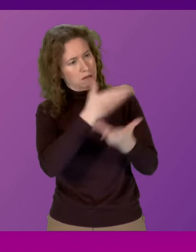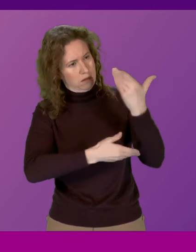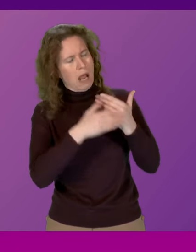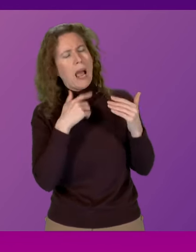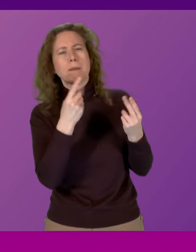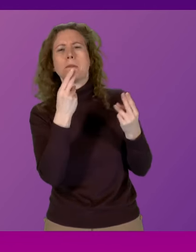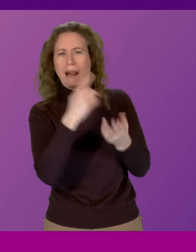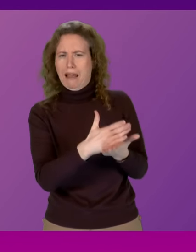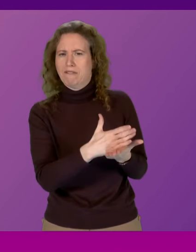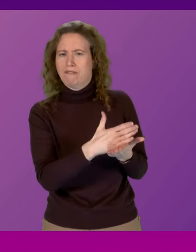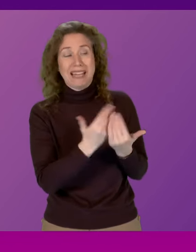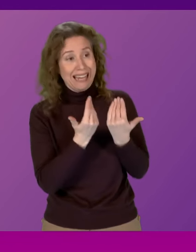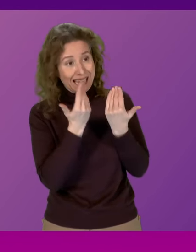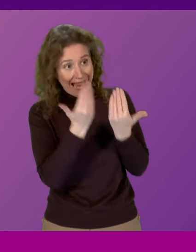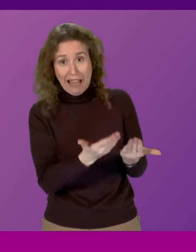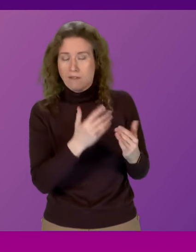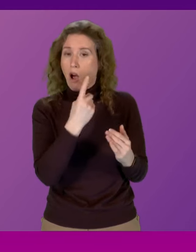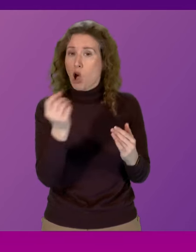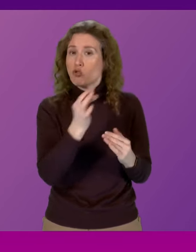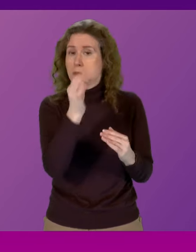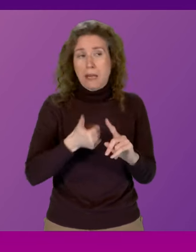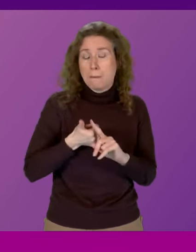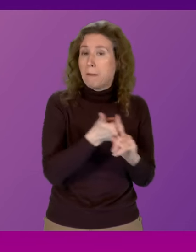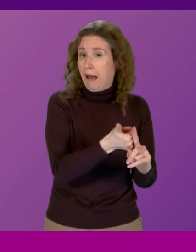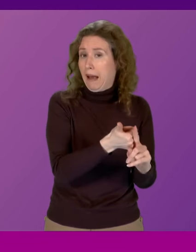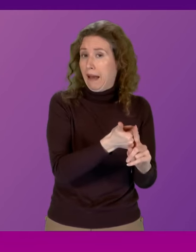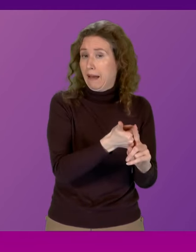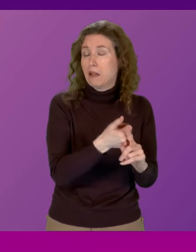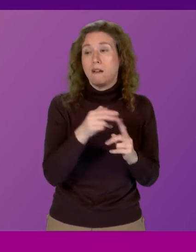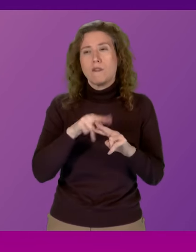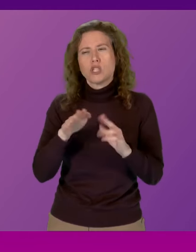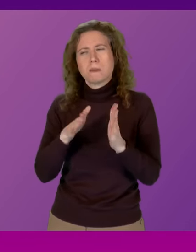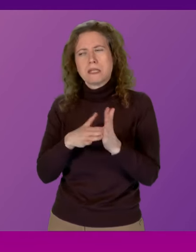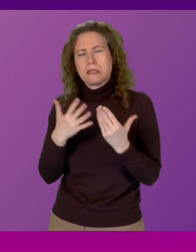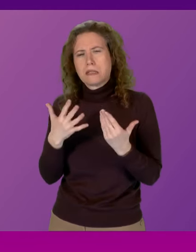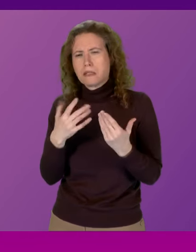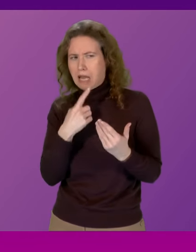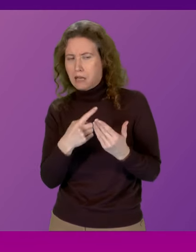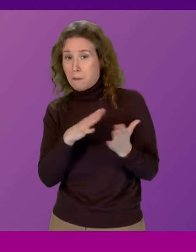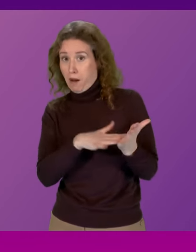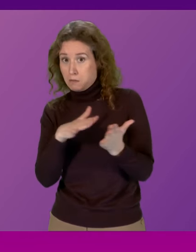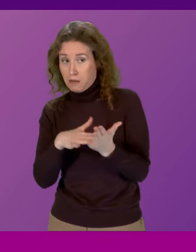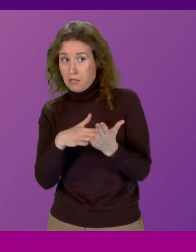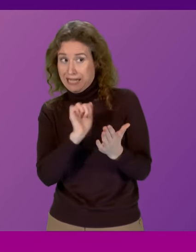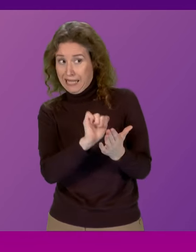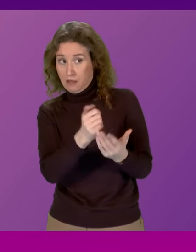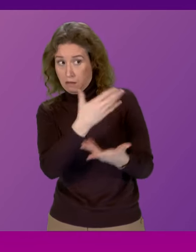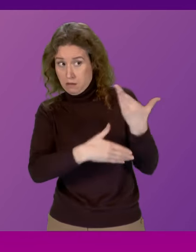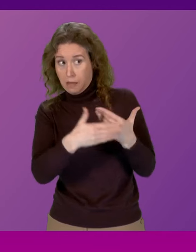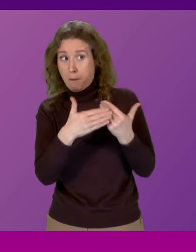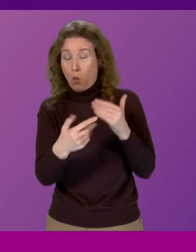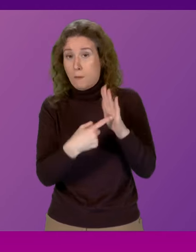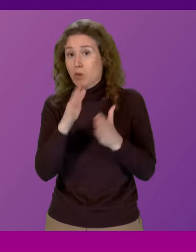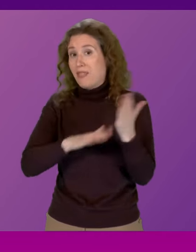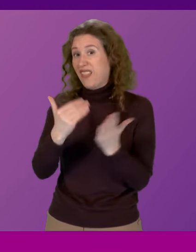word. He gave him his 100% backing. The First Minister is claiming Michael Matheson's word is more important than the